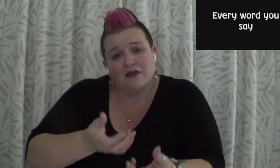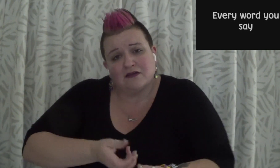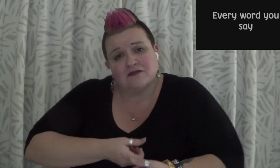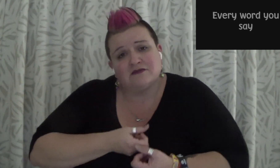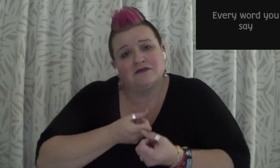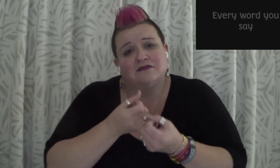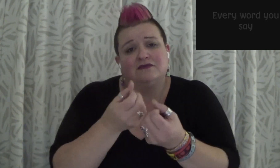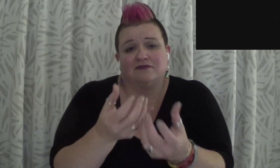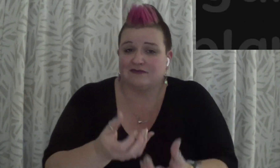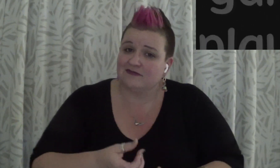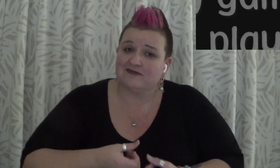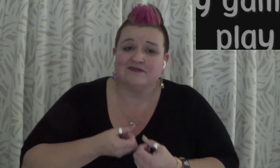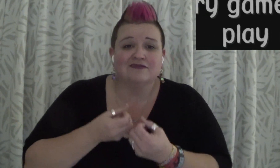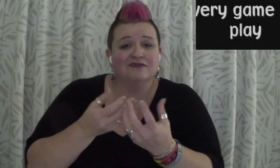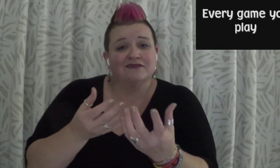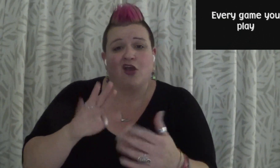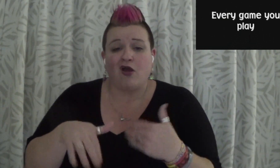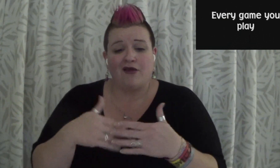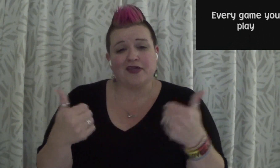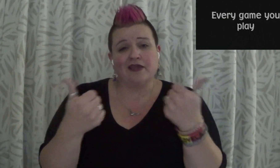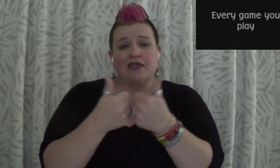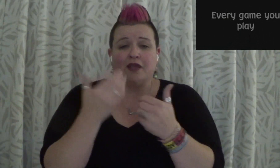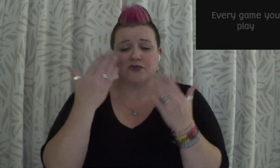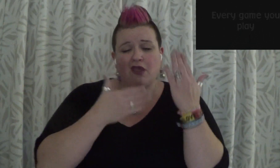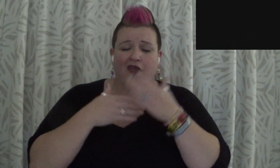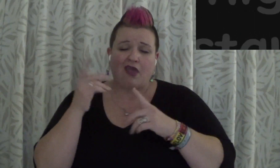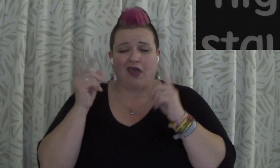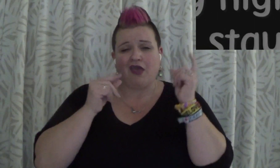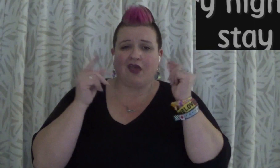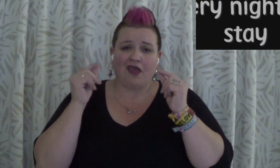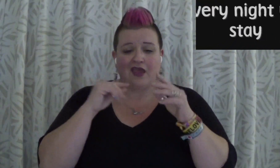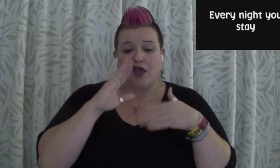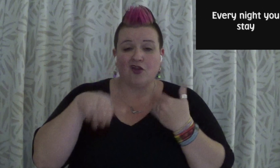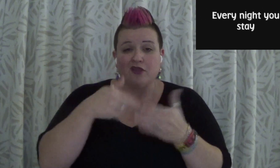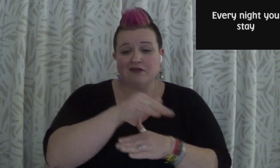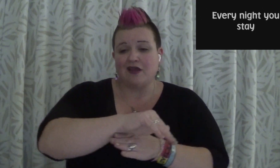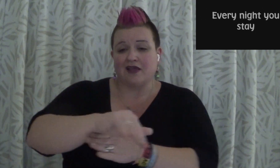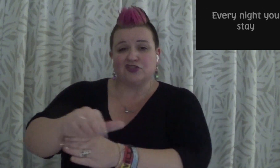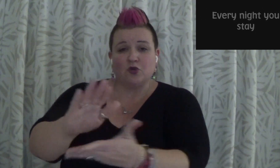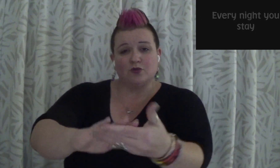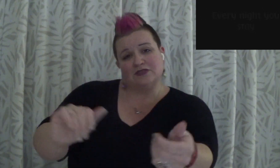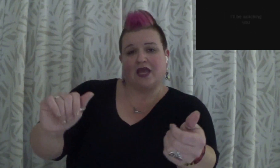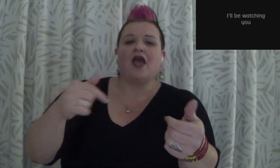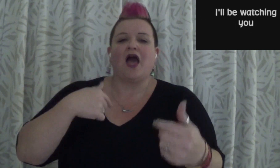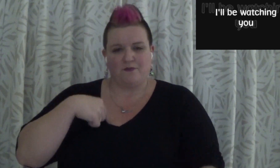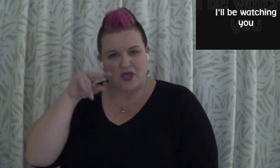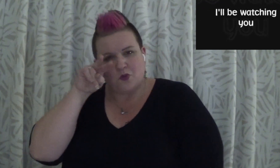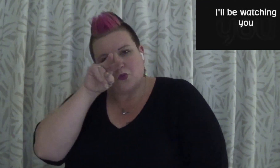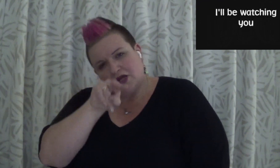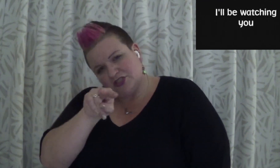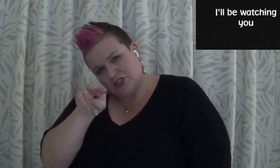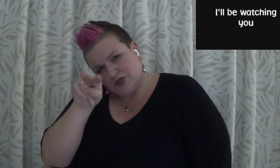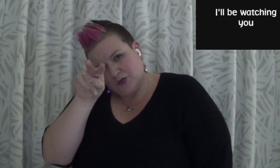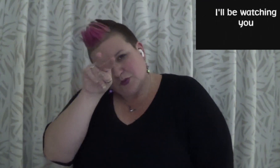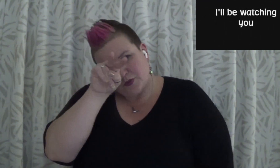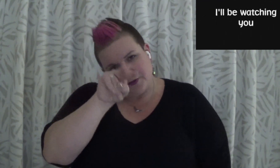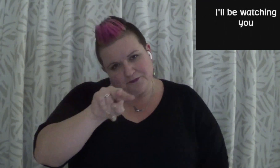Every game you play Every night you stay I'll be watching you